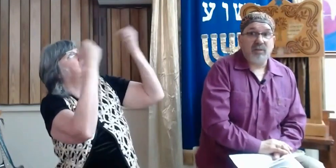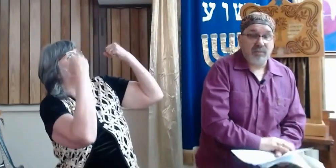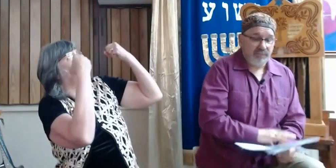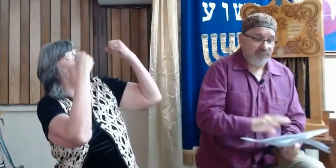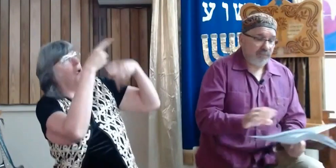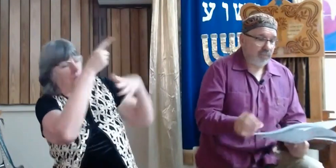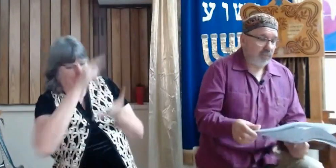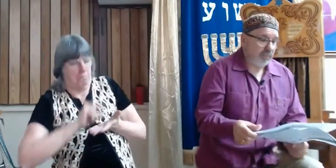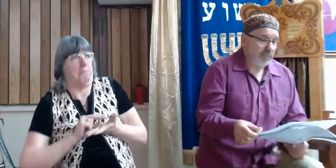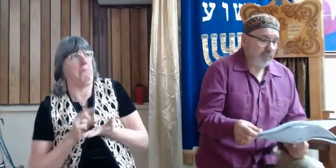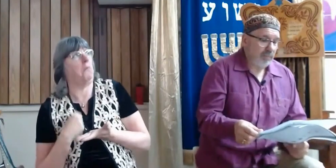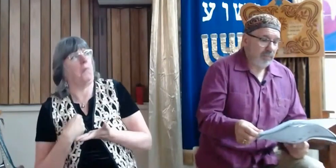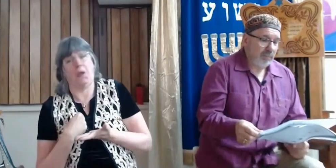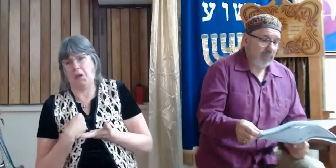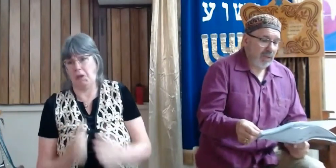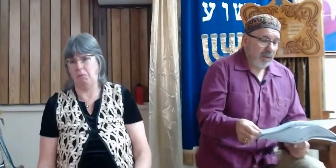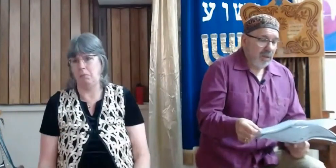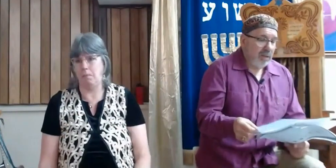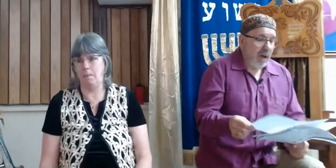to them too.